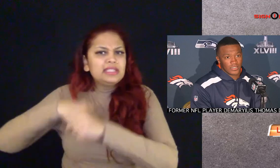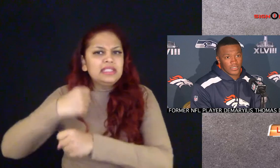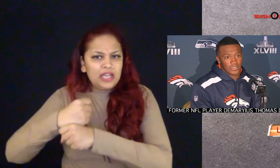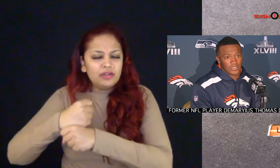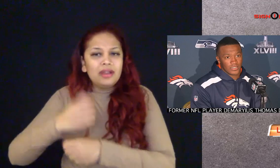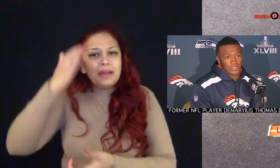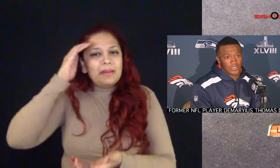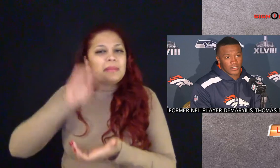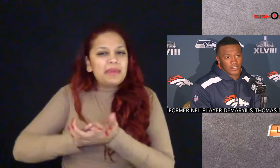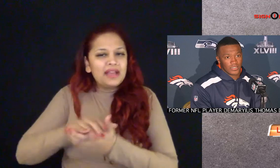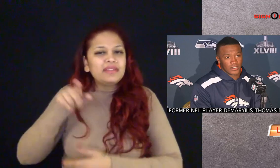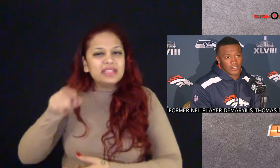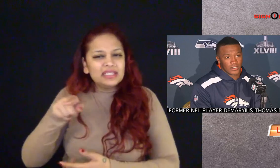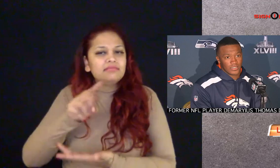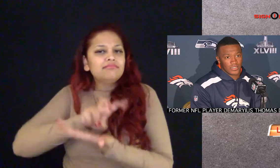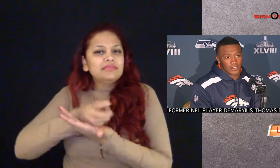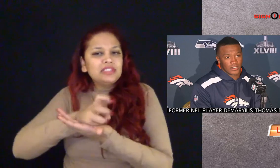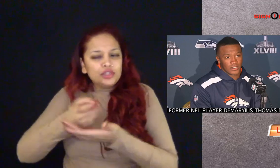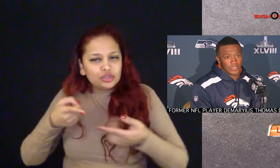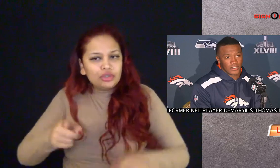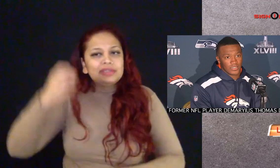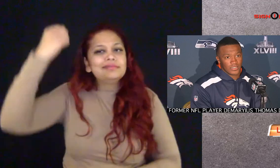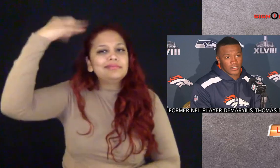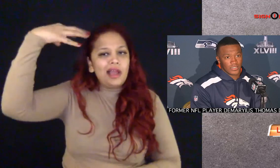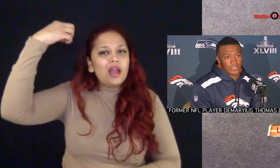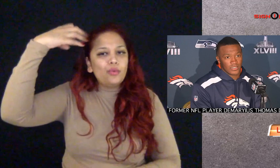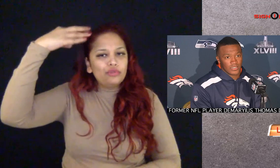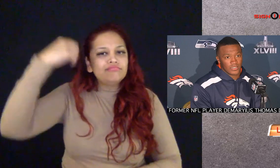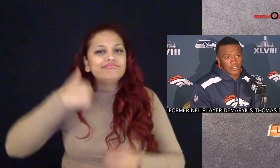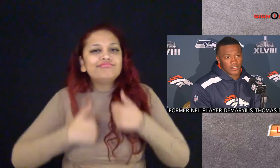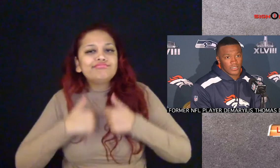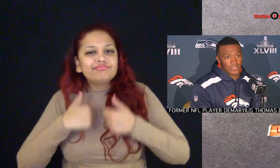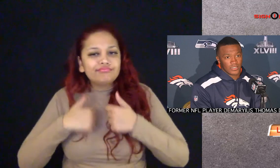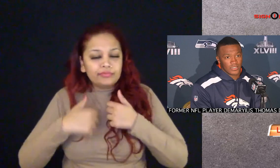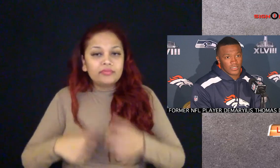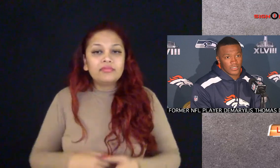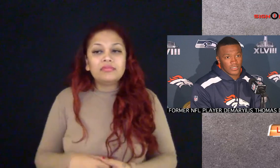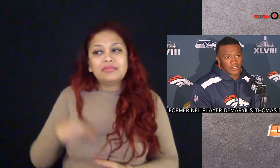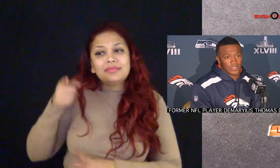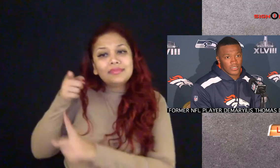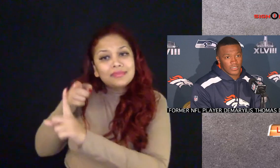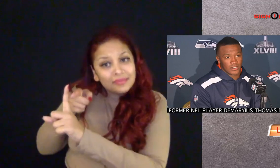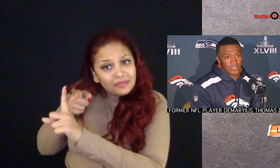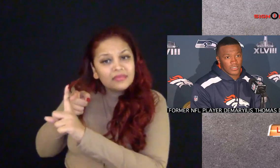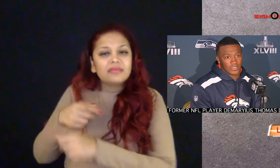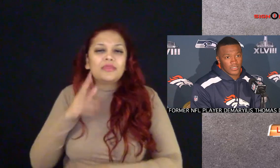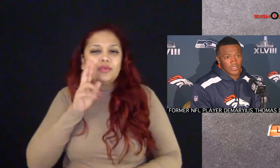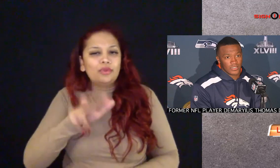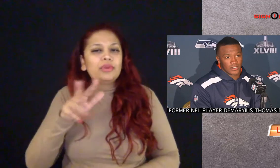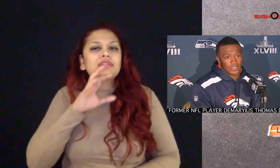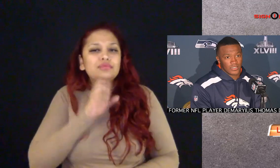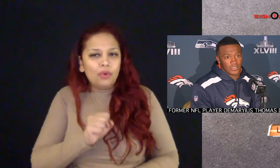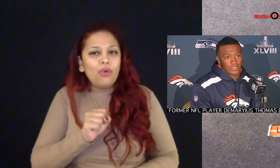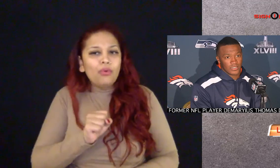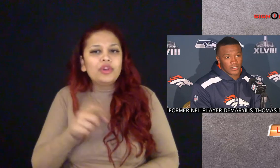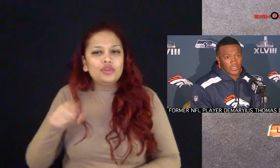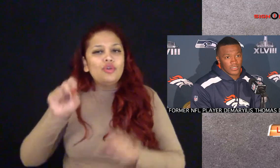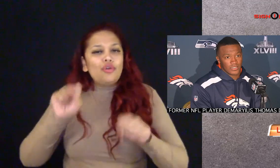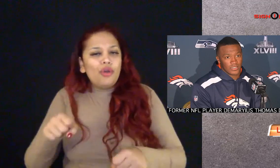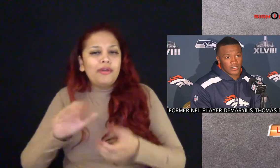over a year and believes he had a seizure while showering. Thomas was 33 years old. He